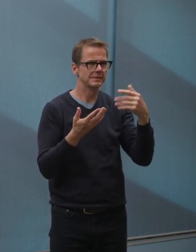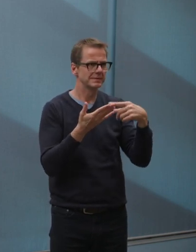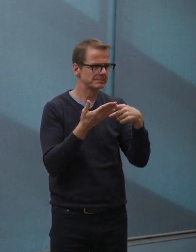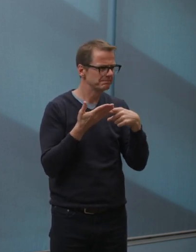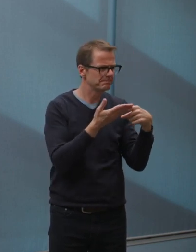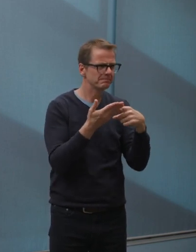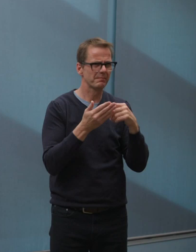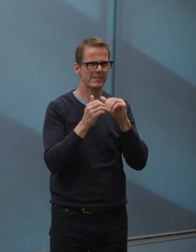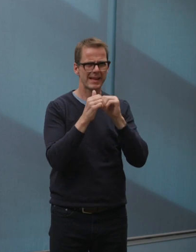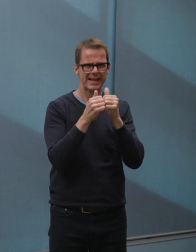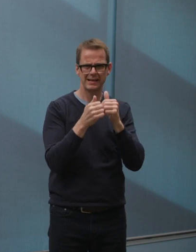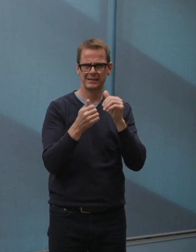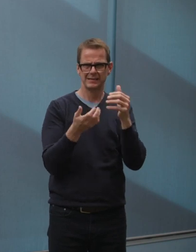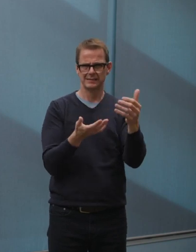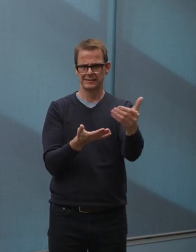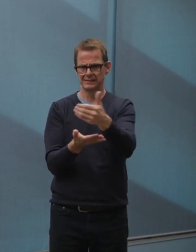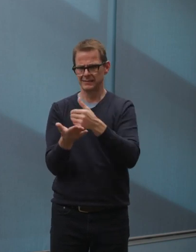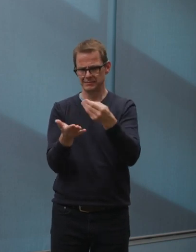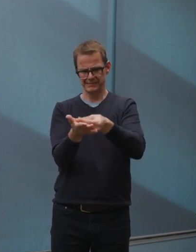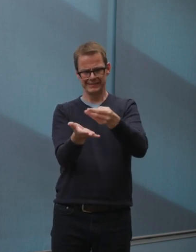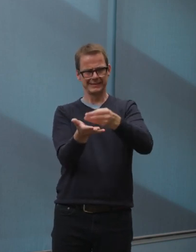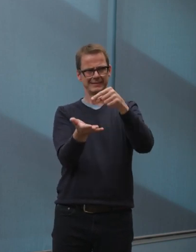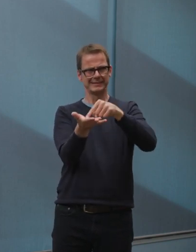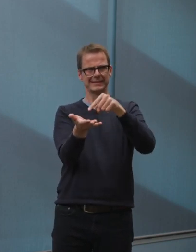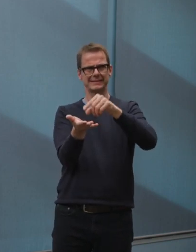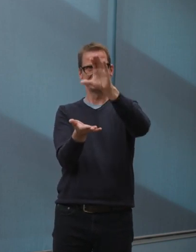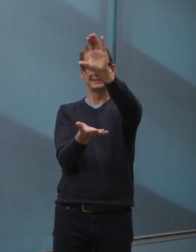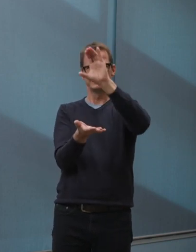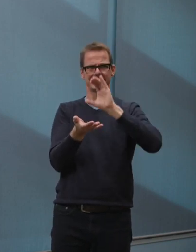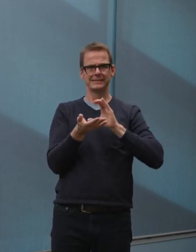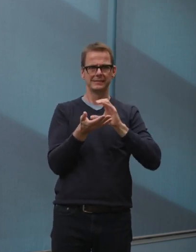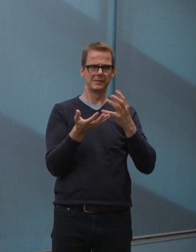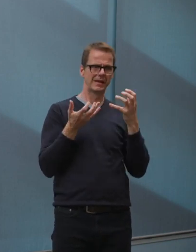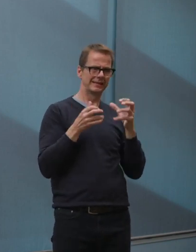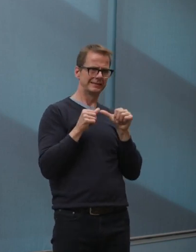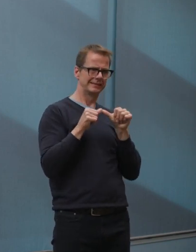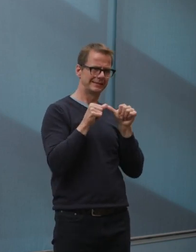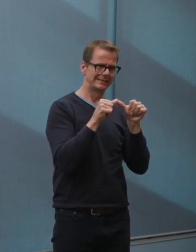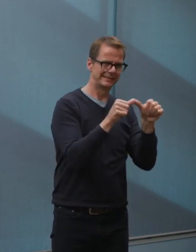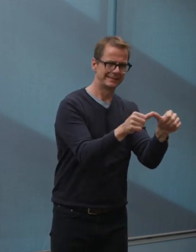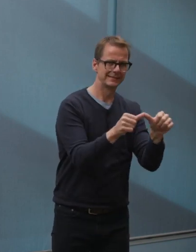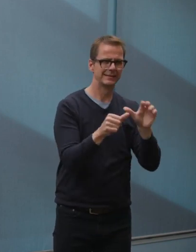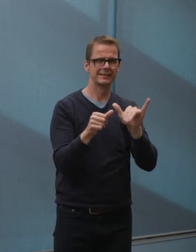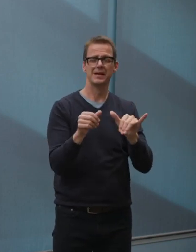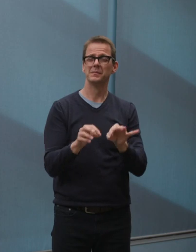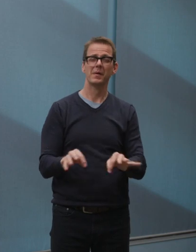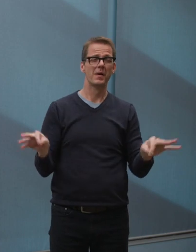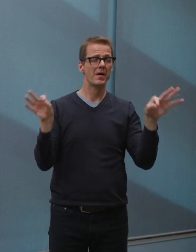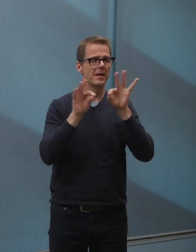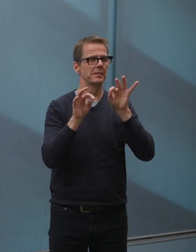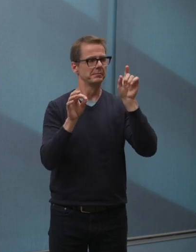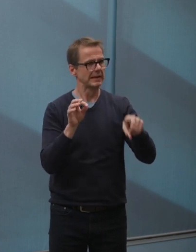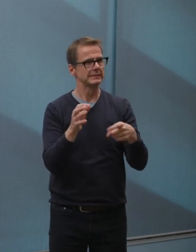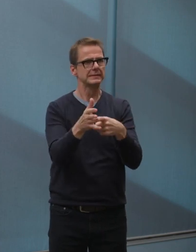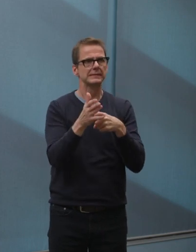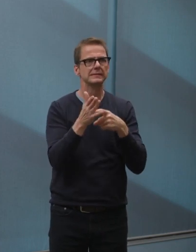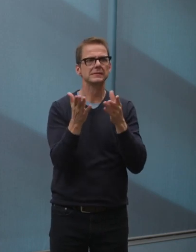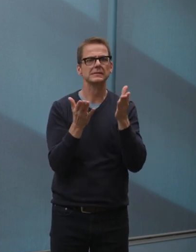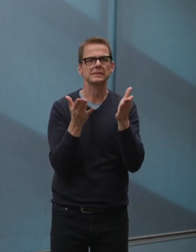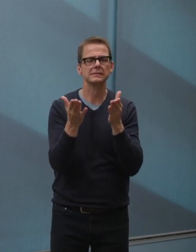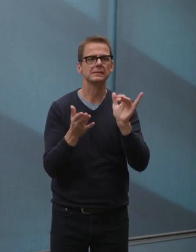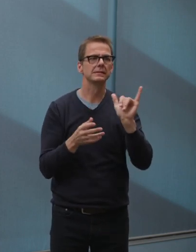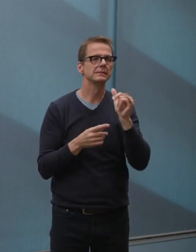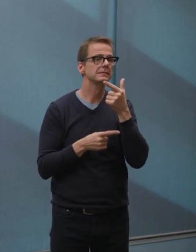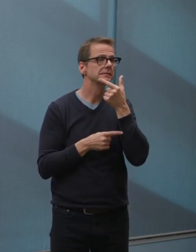that creates jobs. Now, I previously outlined in a letter to the Premier that the City of Edmonton had lots of shovel-ready projects